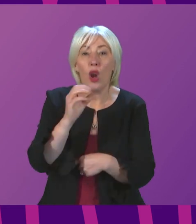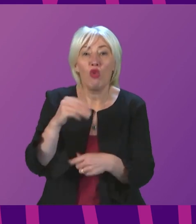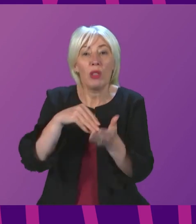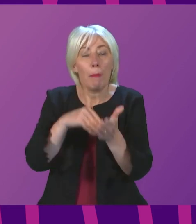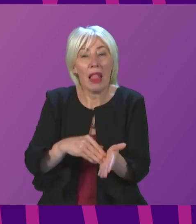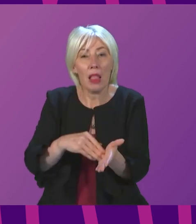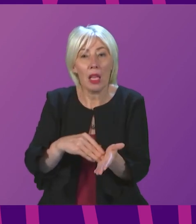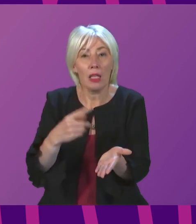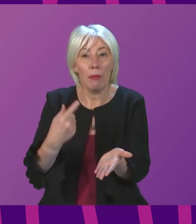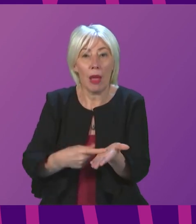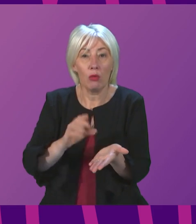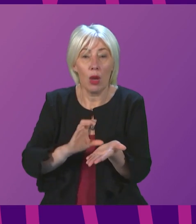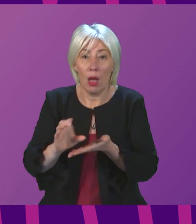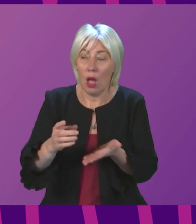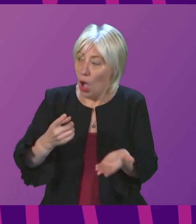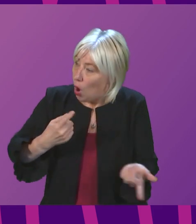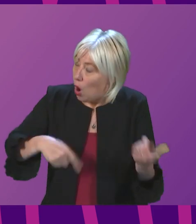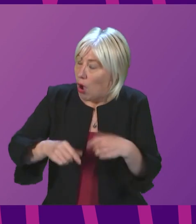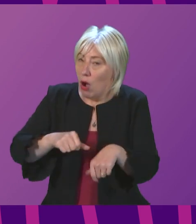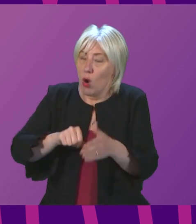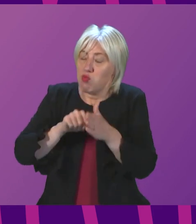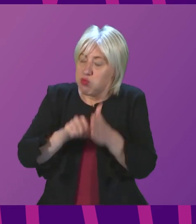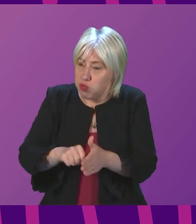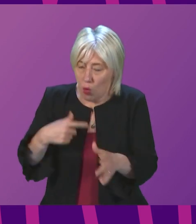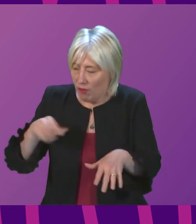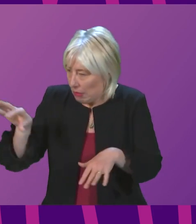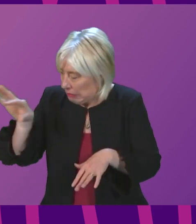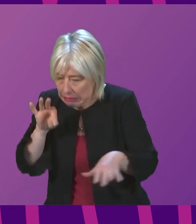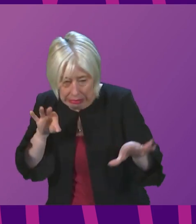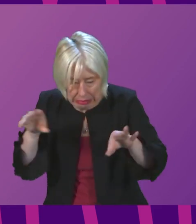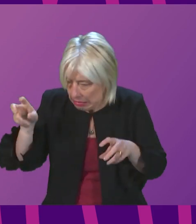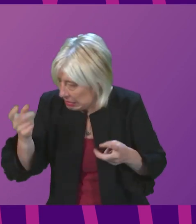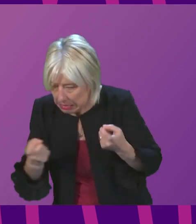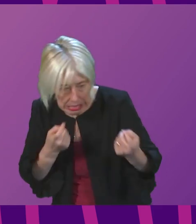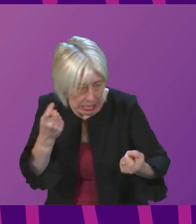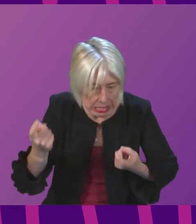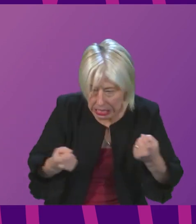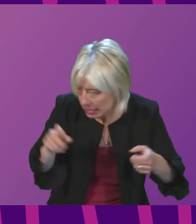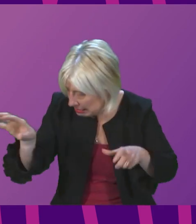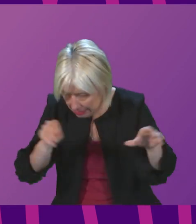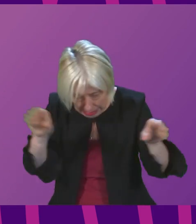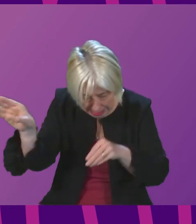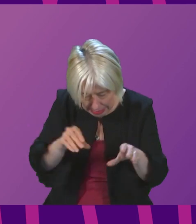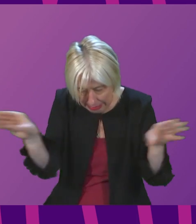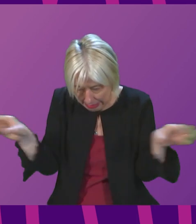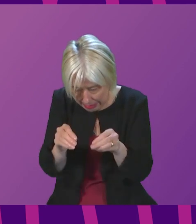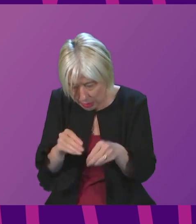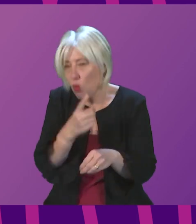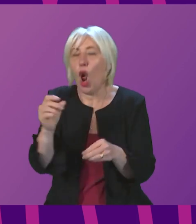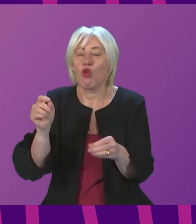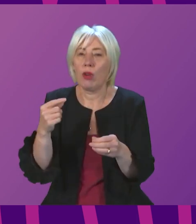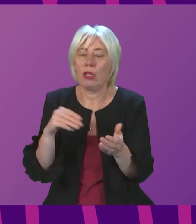that, with great difficulty, we have managed to fine from other budgets as quickly as we can. You know,